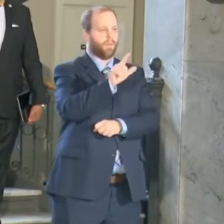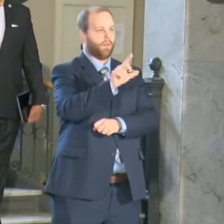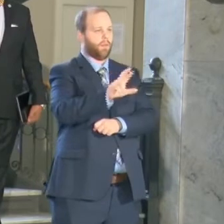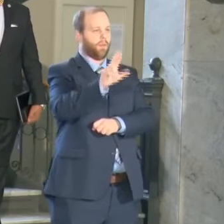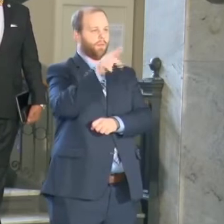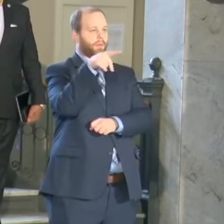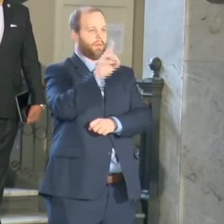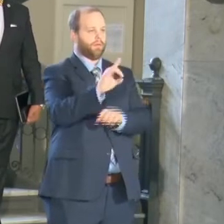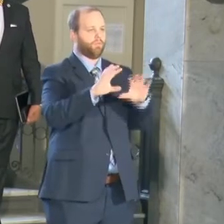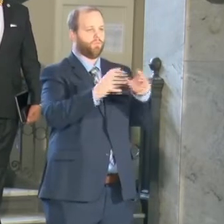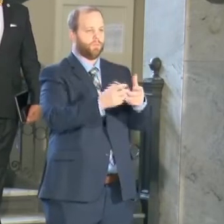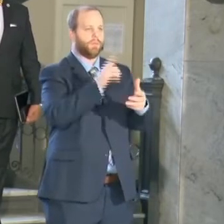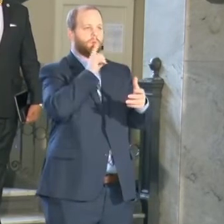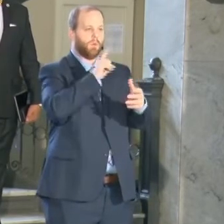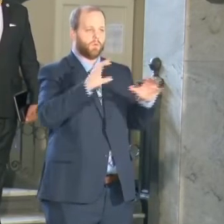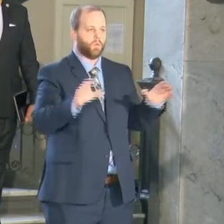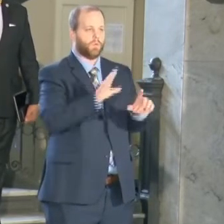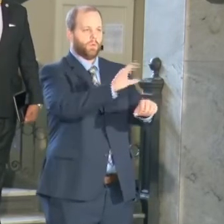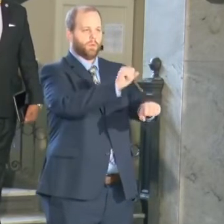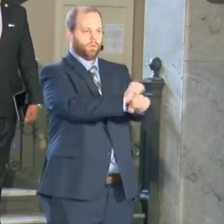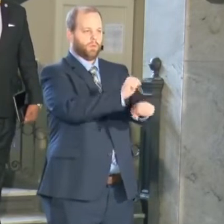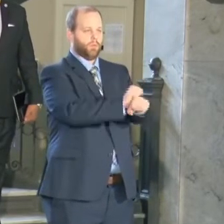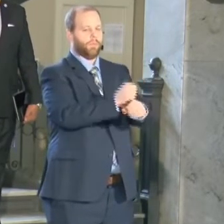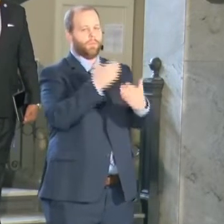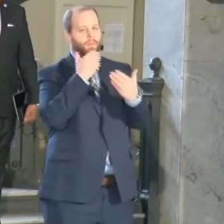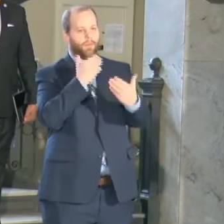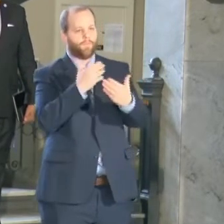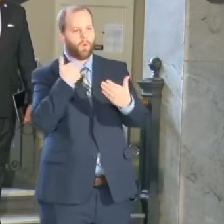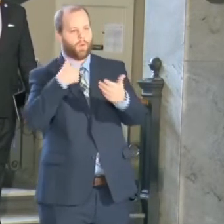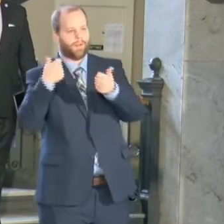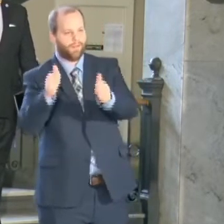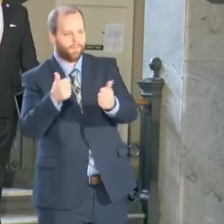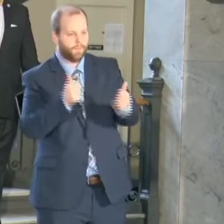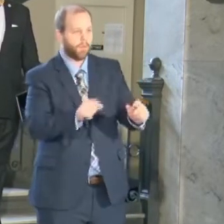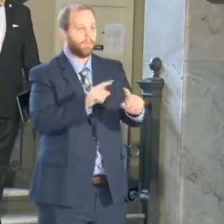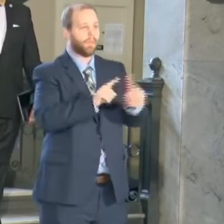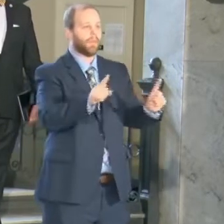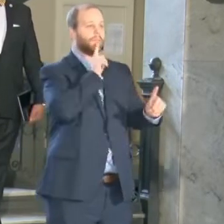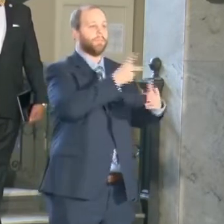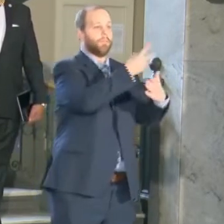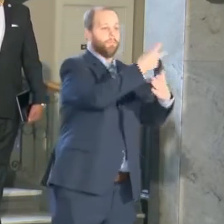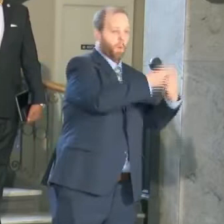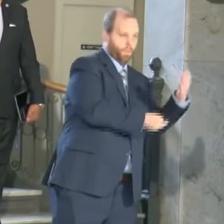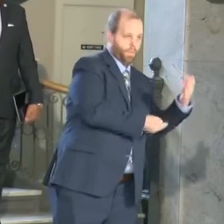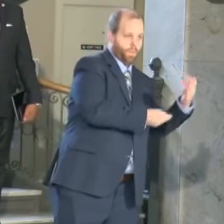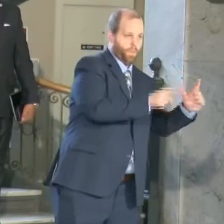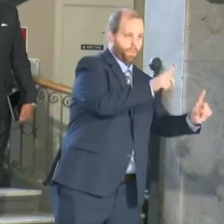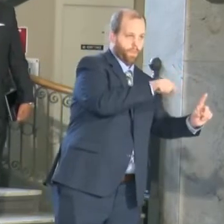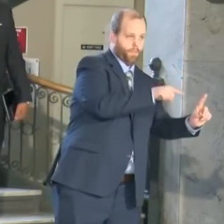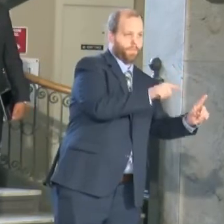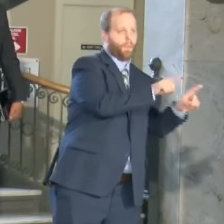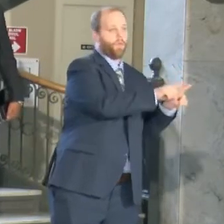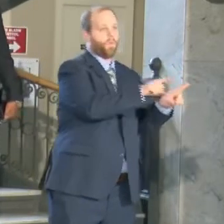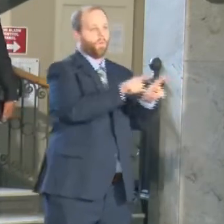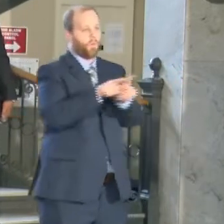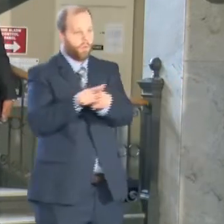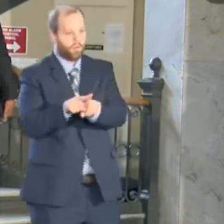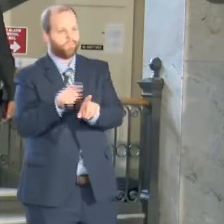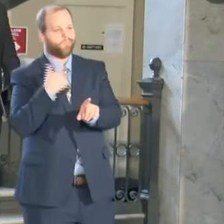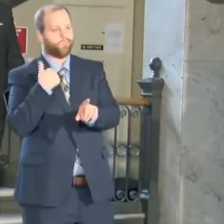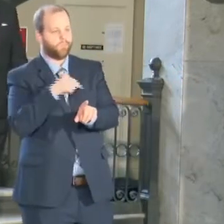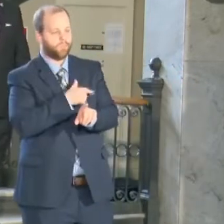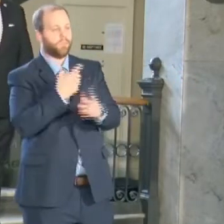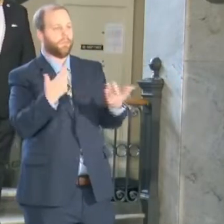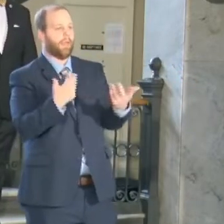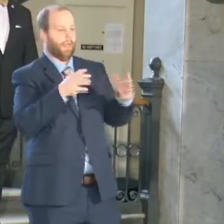unit. We're grateful for operation ceasefire. But we also understand it's a both end approach proactive policing, predictive policing,